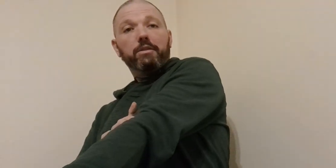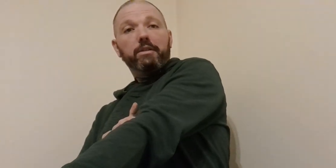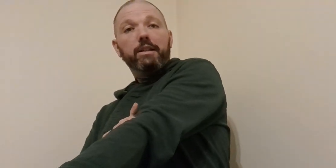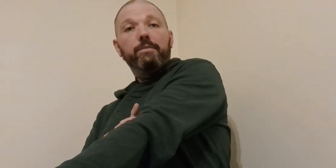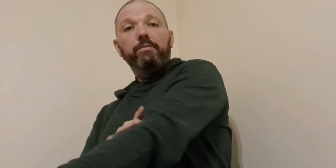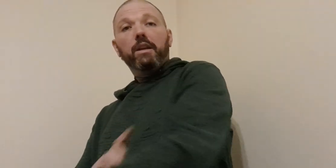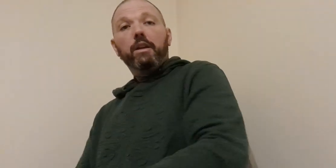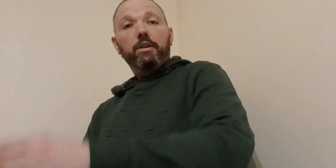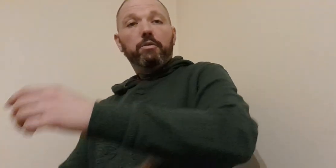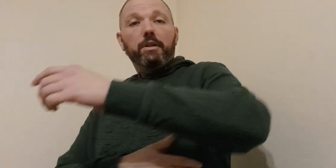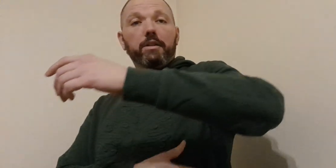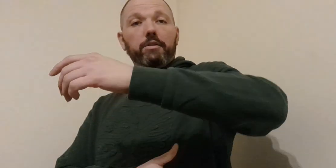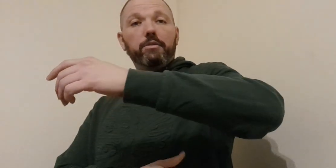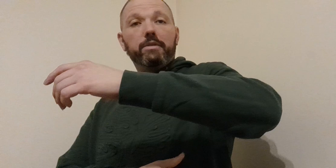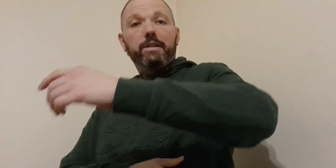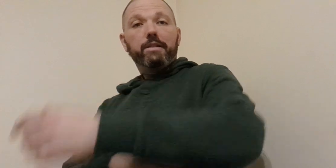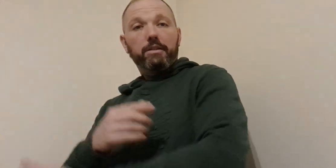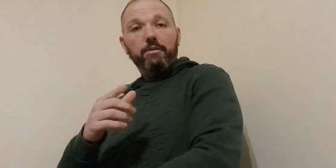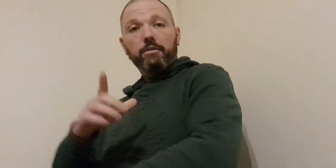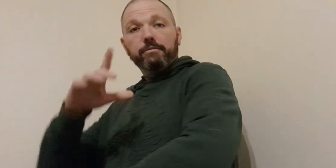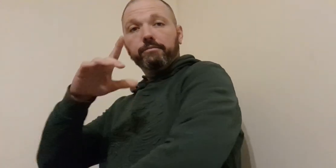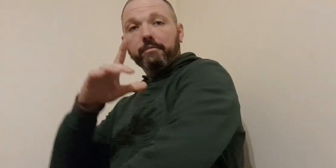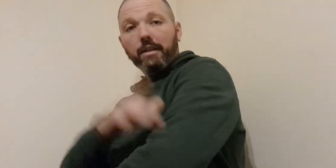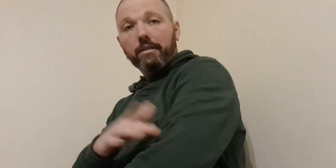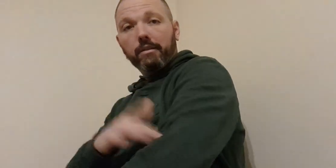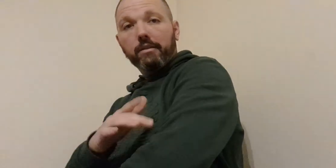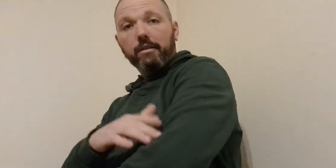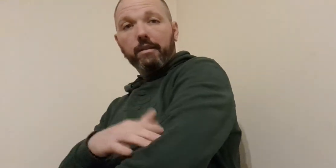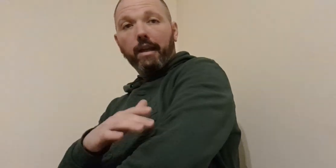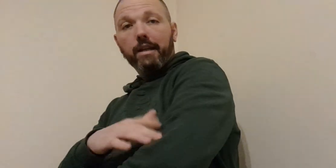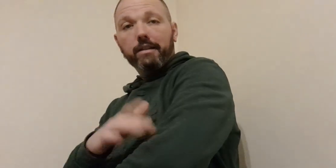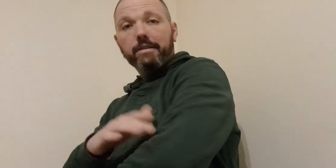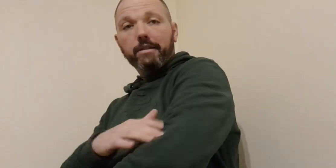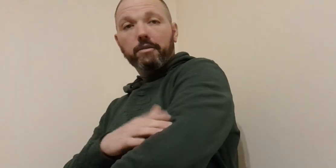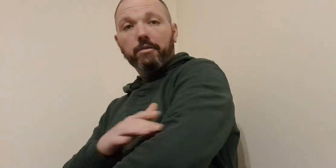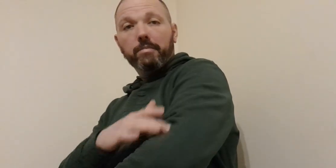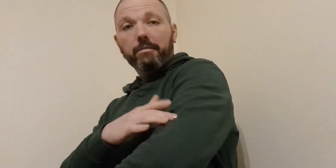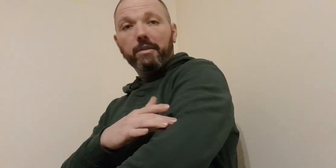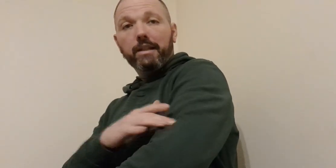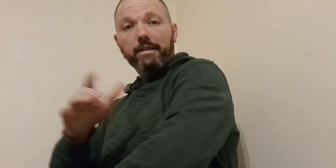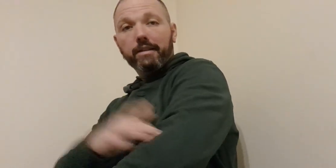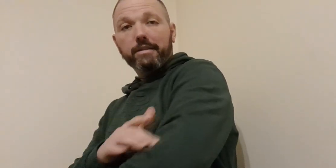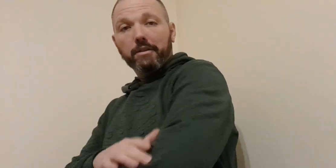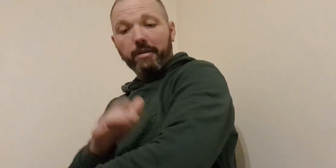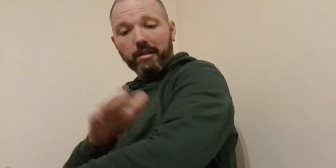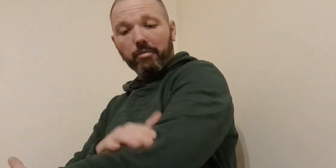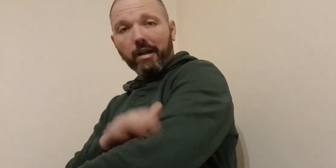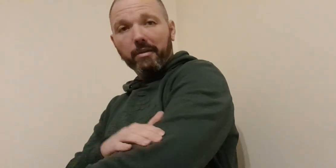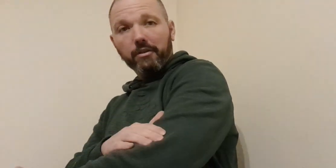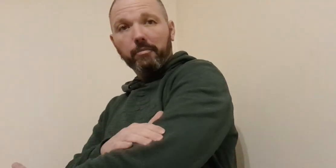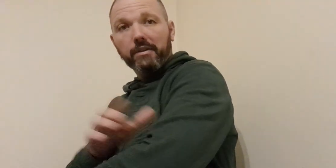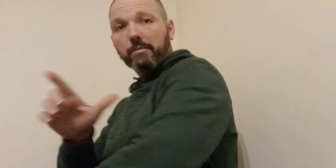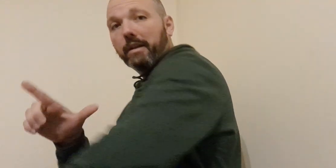underneath you could either use let's say like go the hand let's say like go beneath let's say like go here propping it up this way